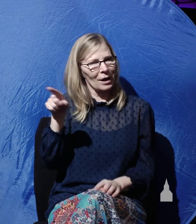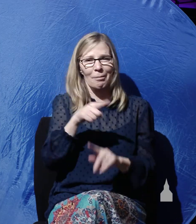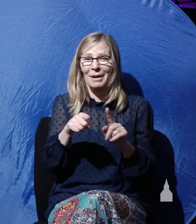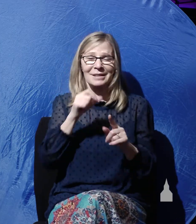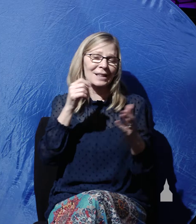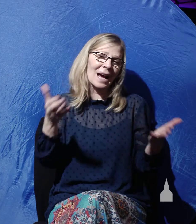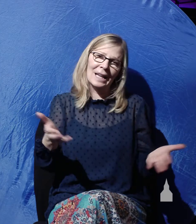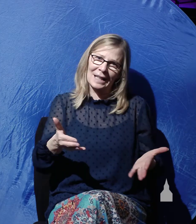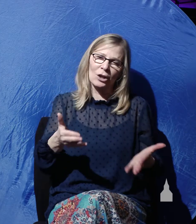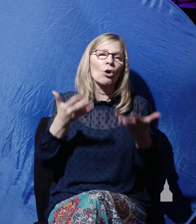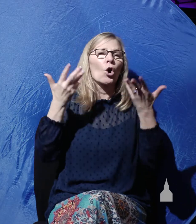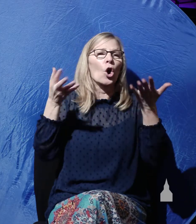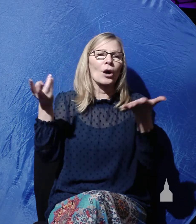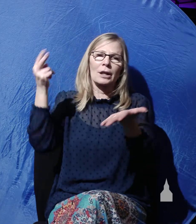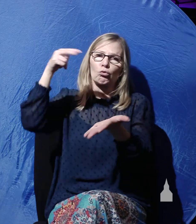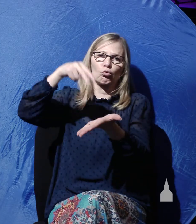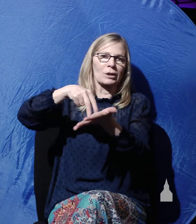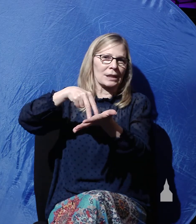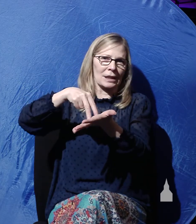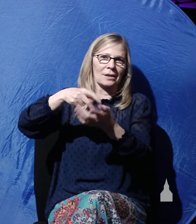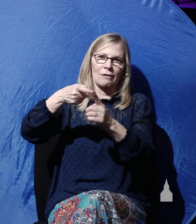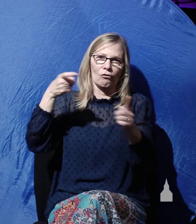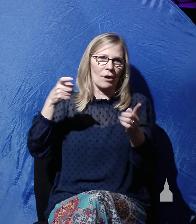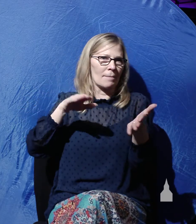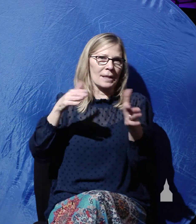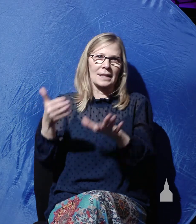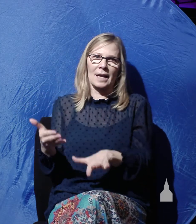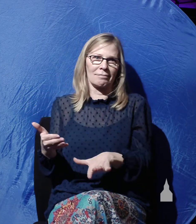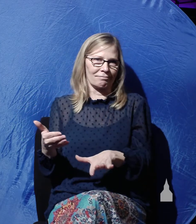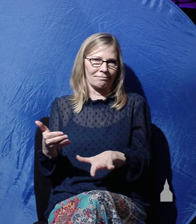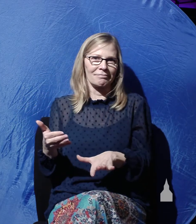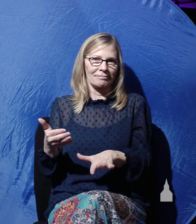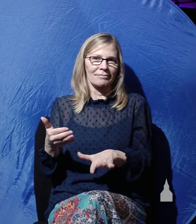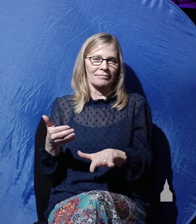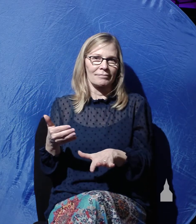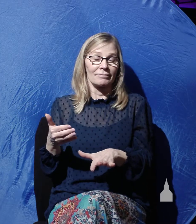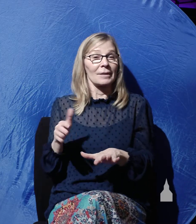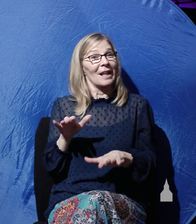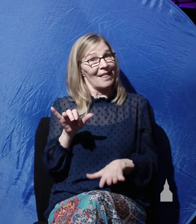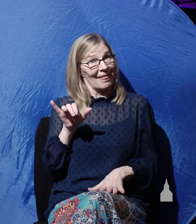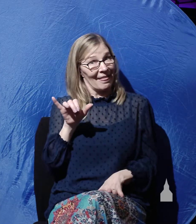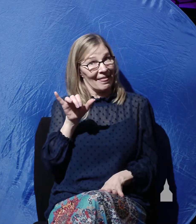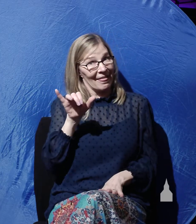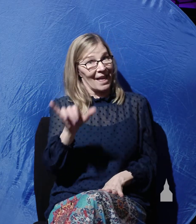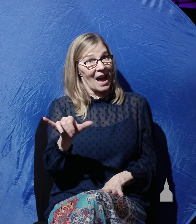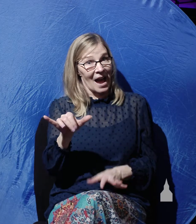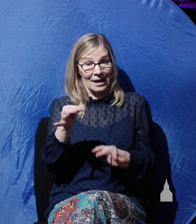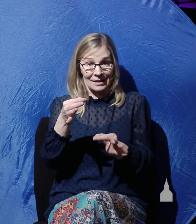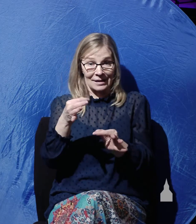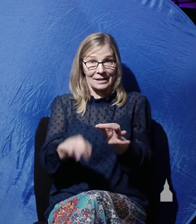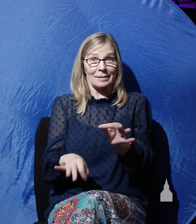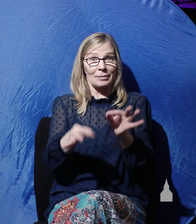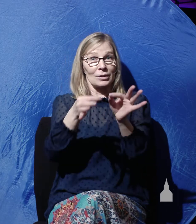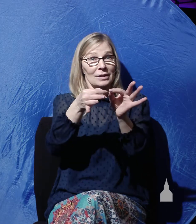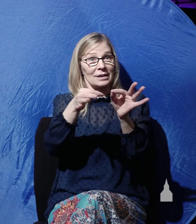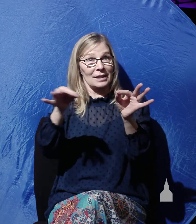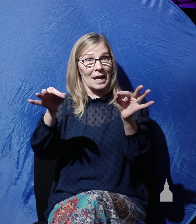here. He is risen from the dead. Now, folks, this simple statement, he is risen,